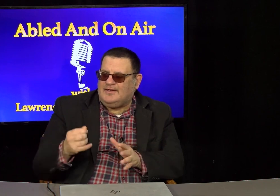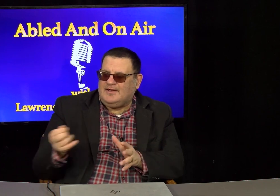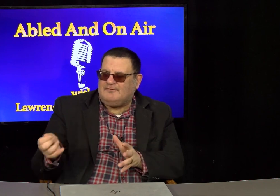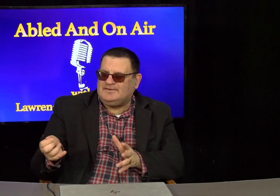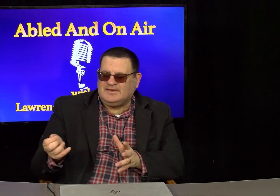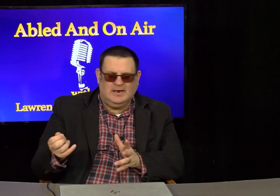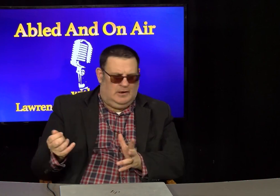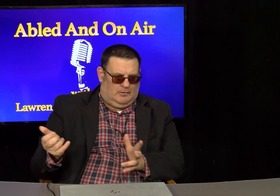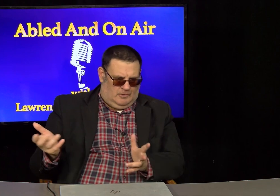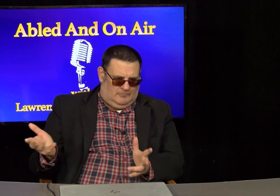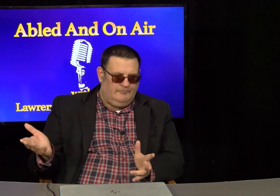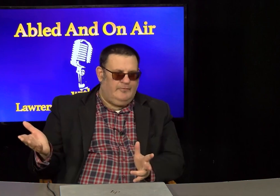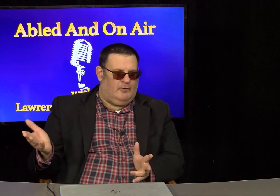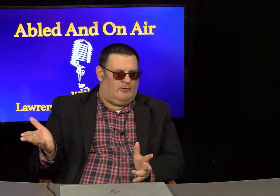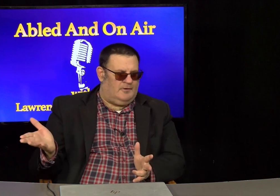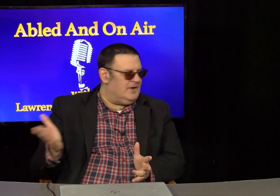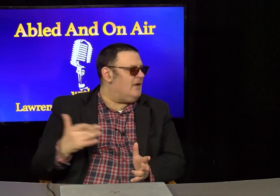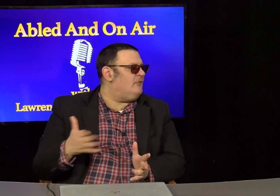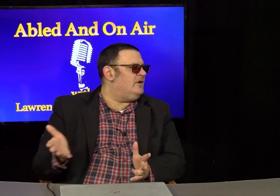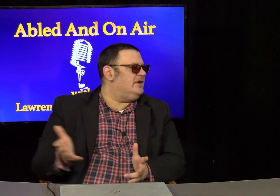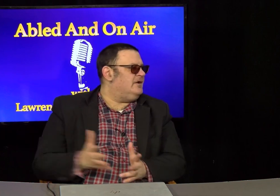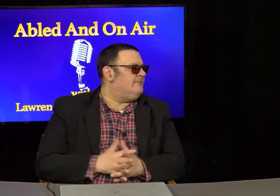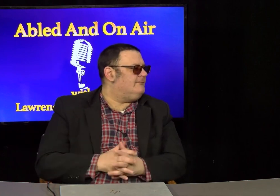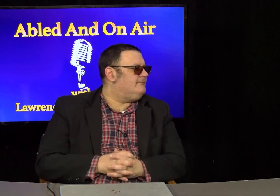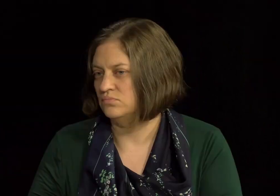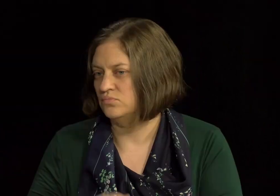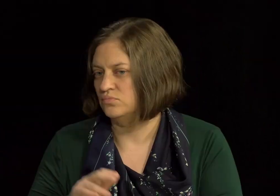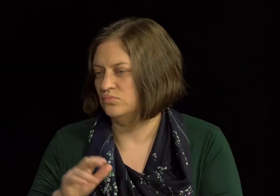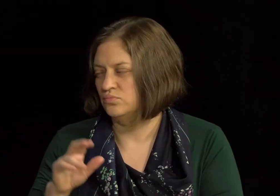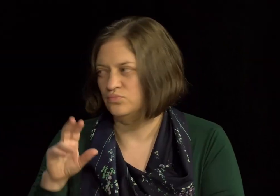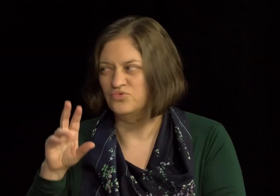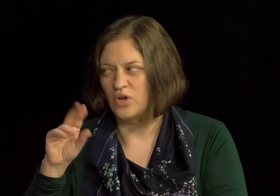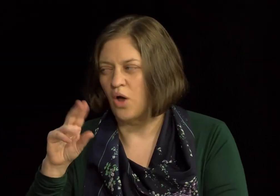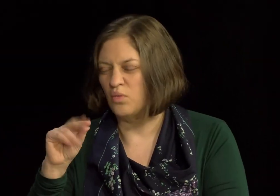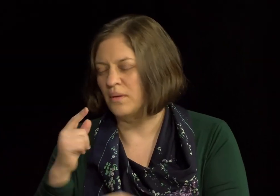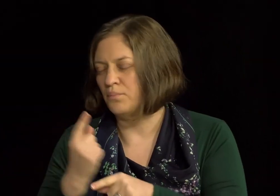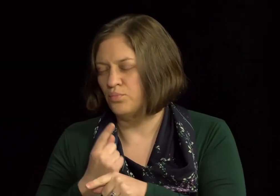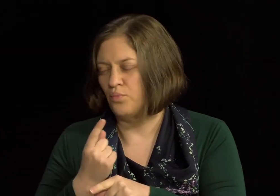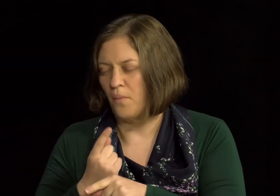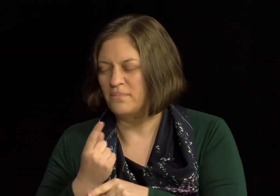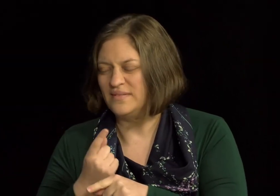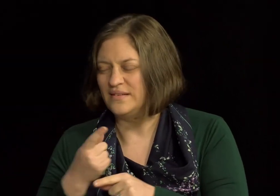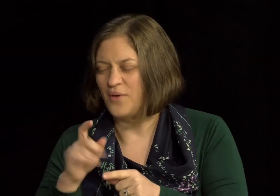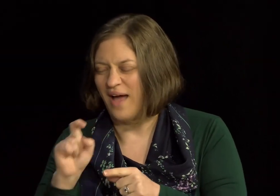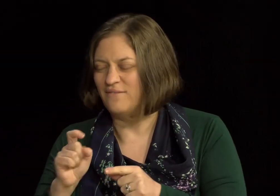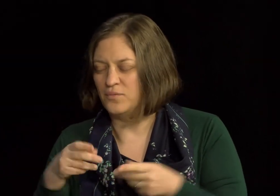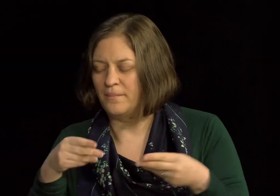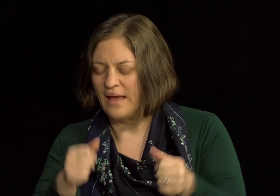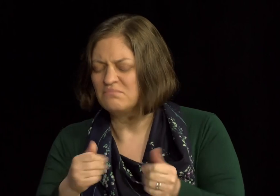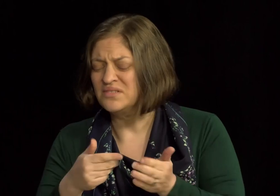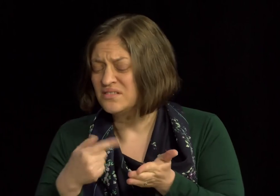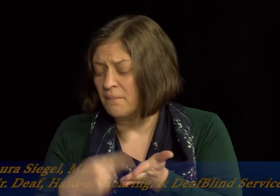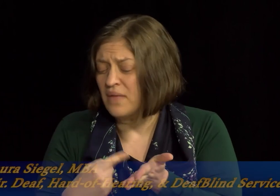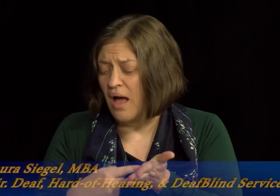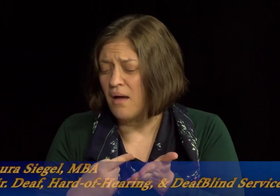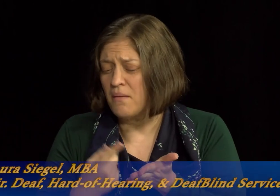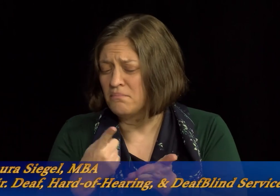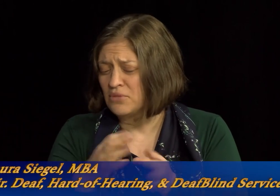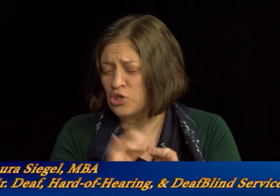language or not really? Not really. It's most appropriate to consider it a